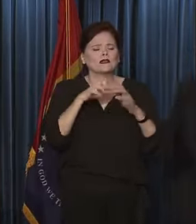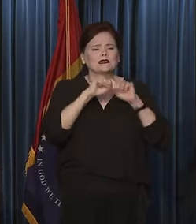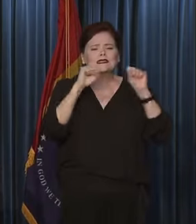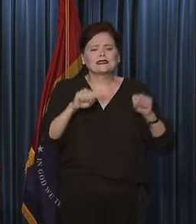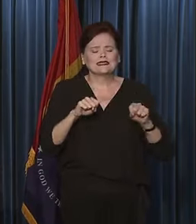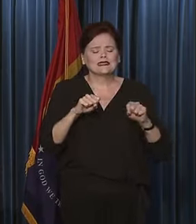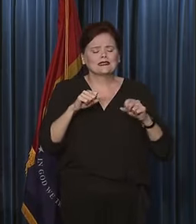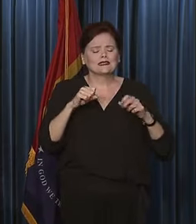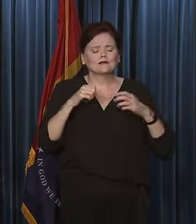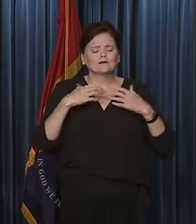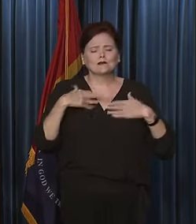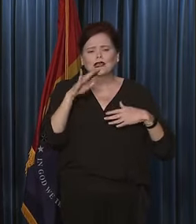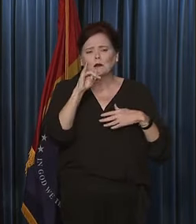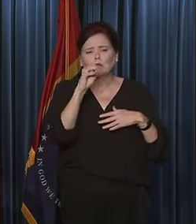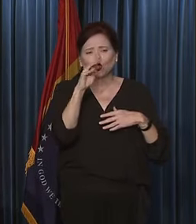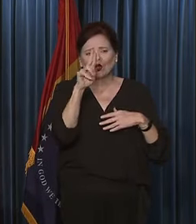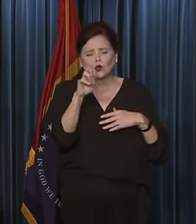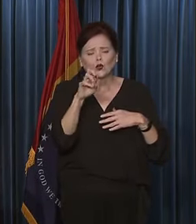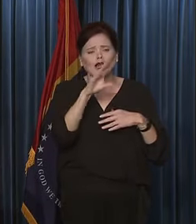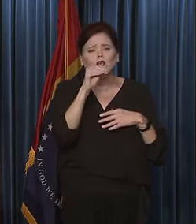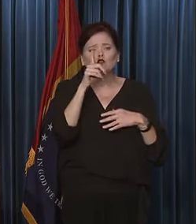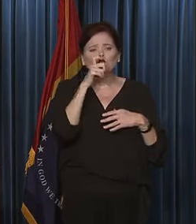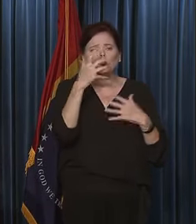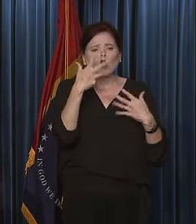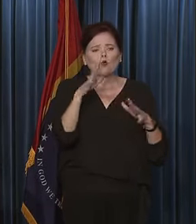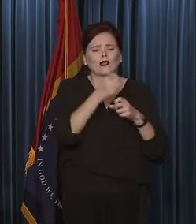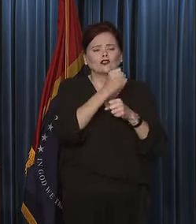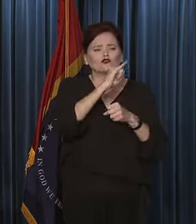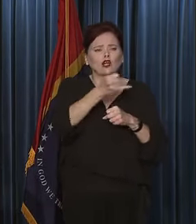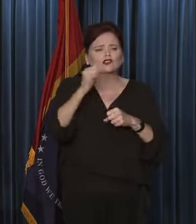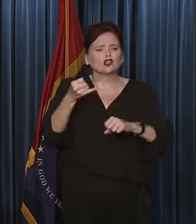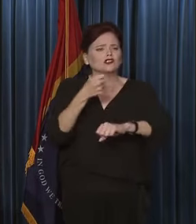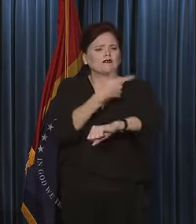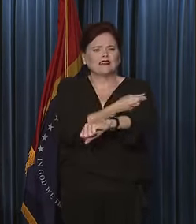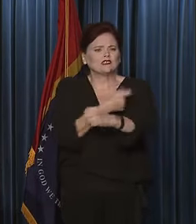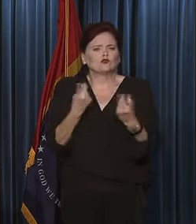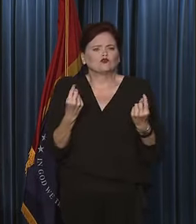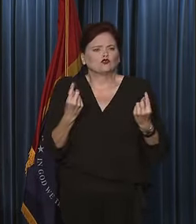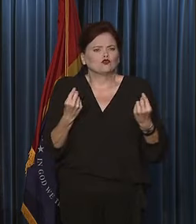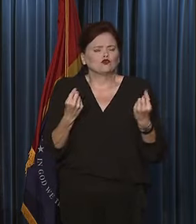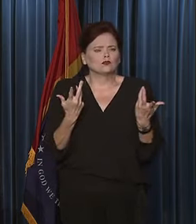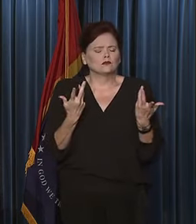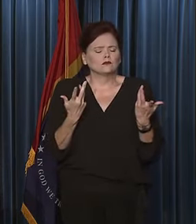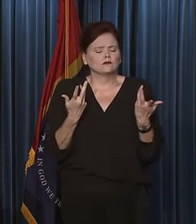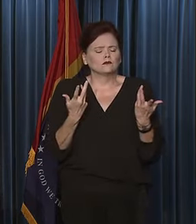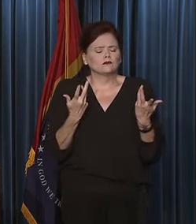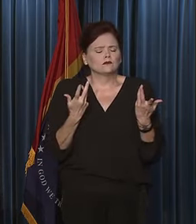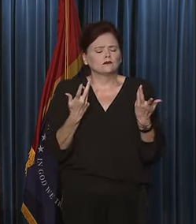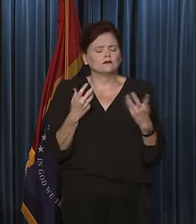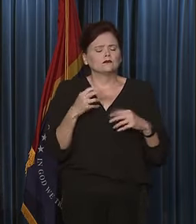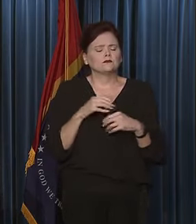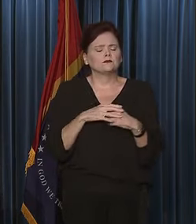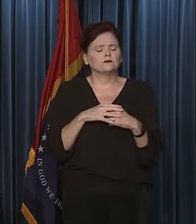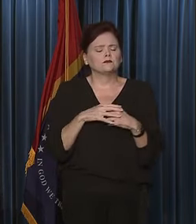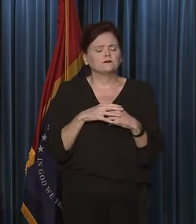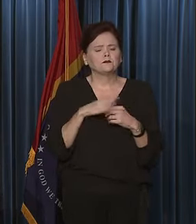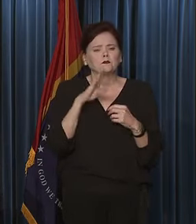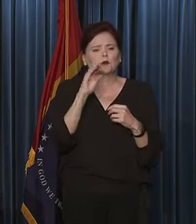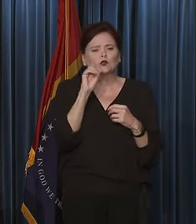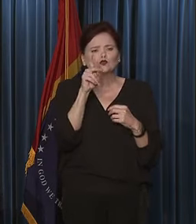vaccine? That's such a great question. Thank you. And the question is about boosters for Johnson & Johnson